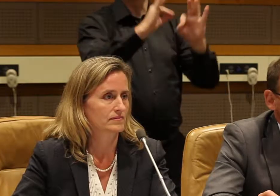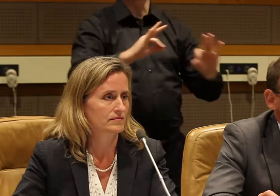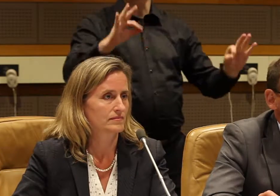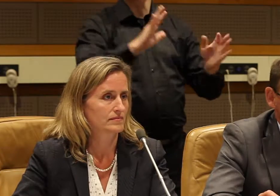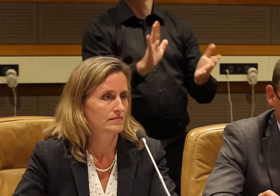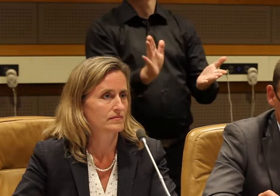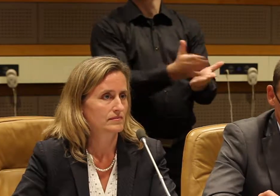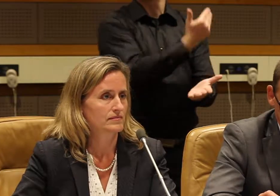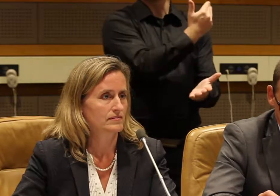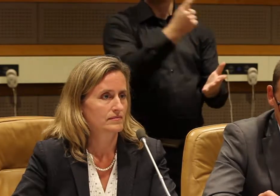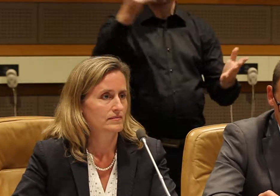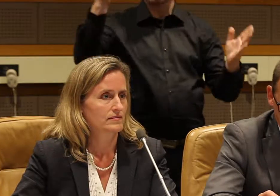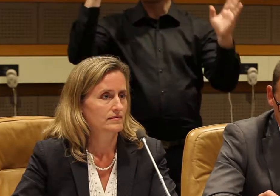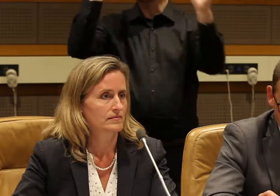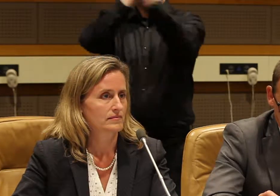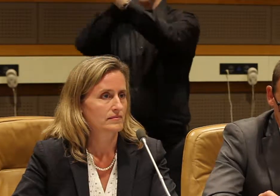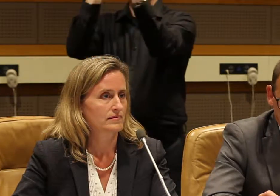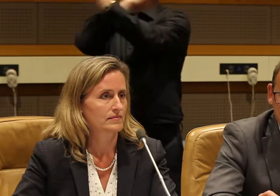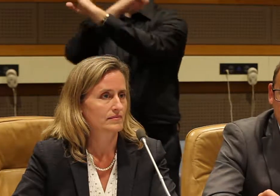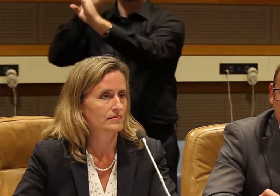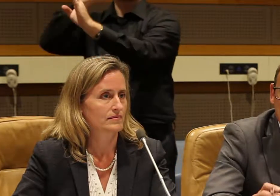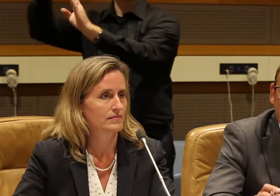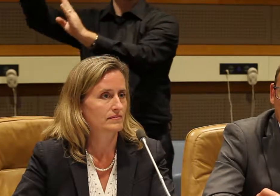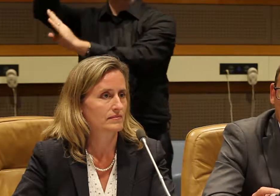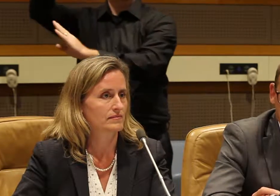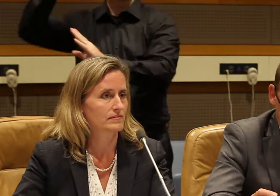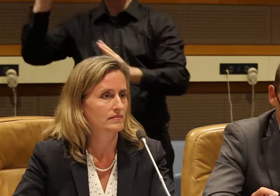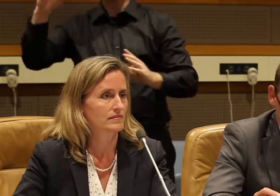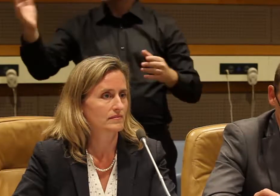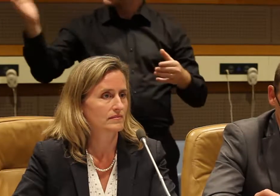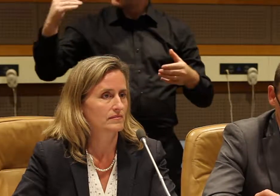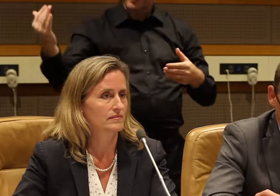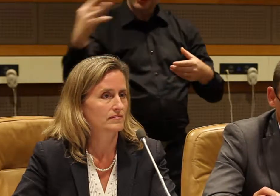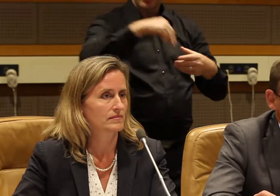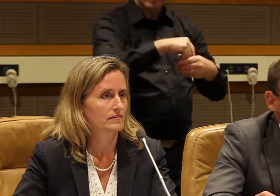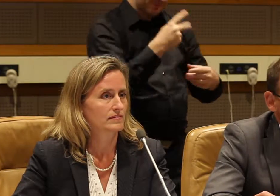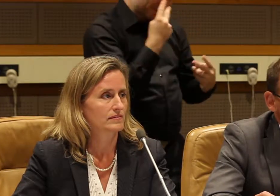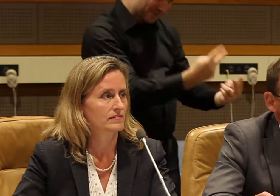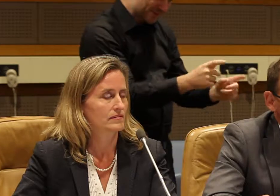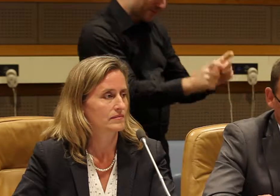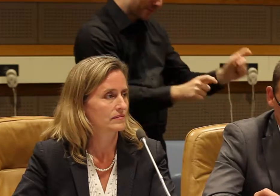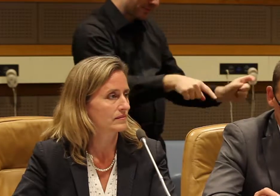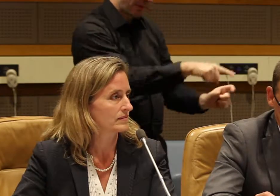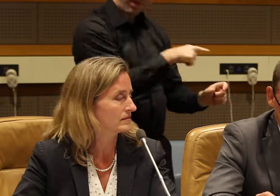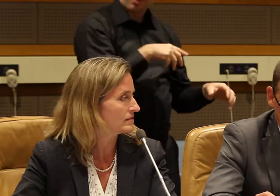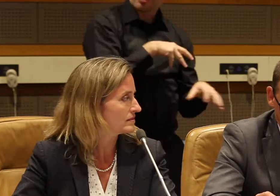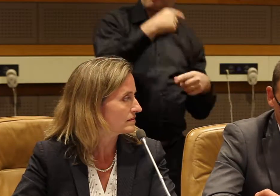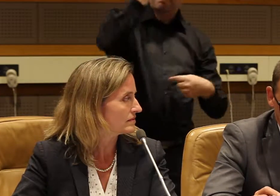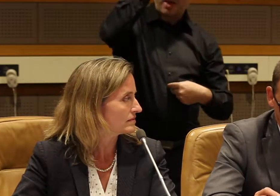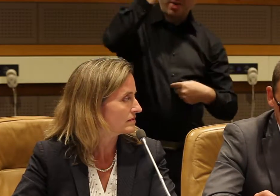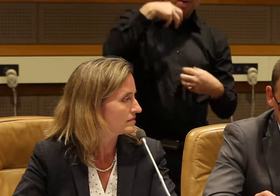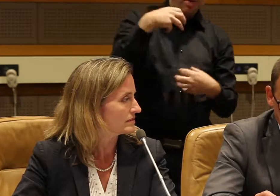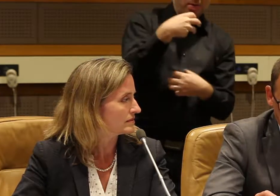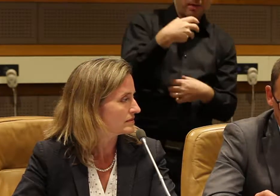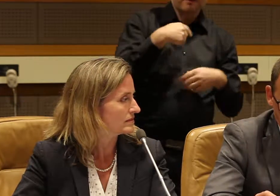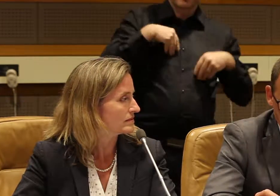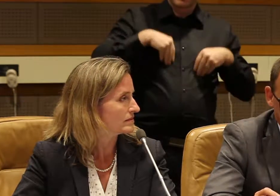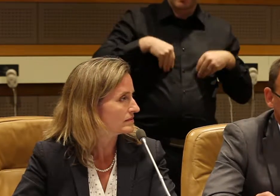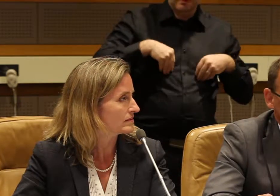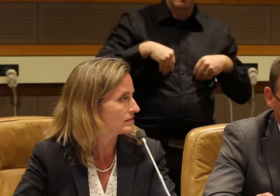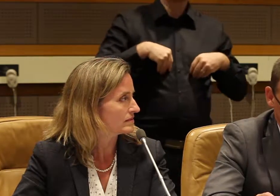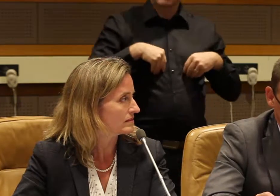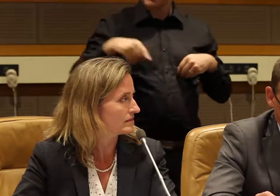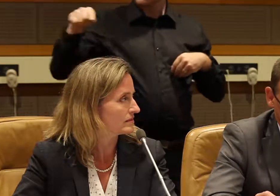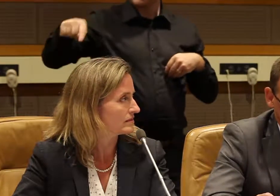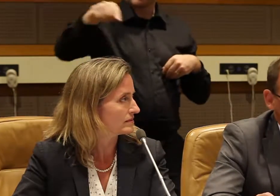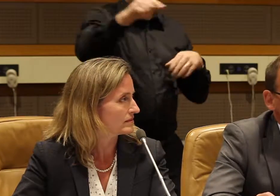inclusive development efforts. This is why we partner with organisations that enable the voices of a